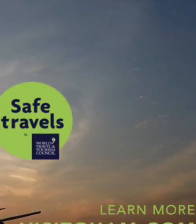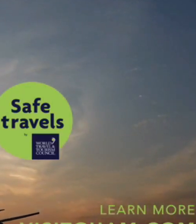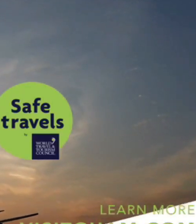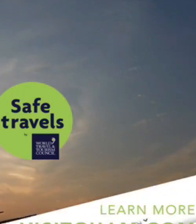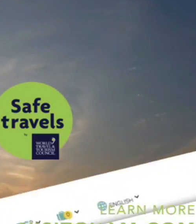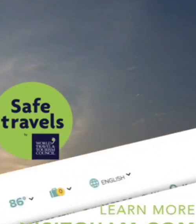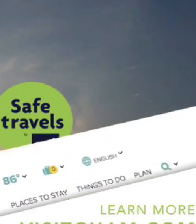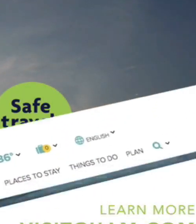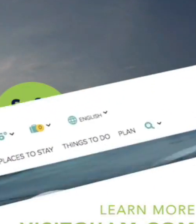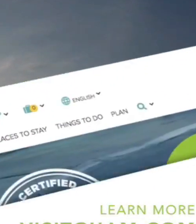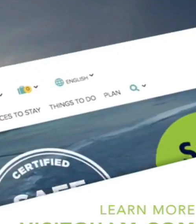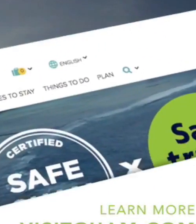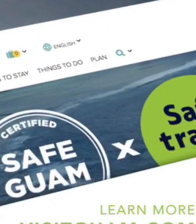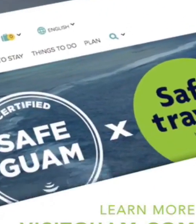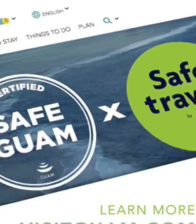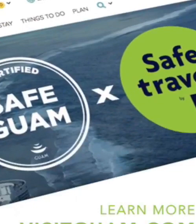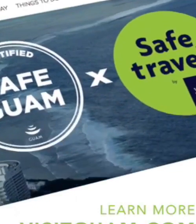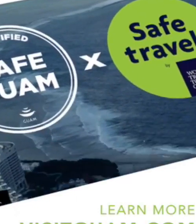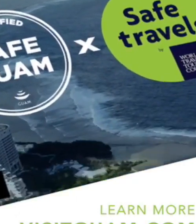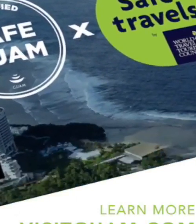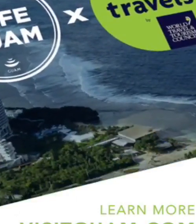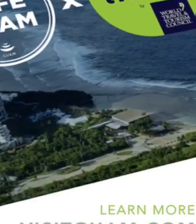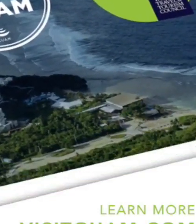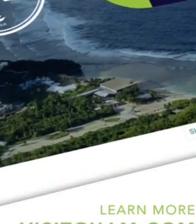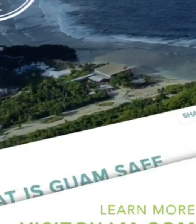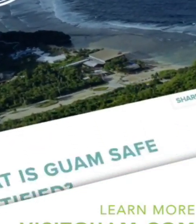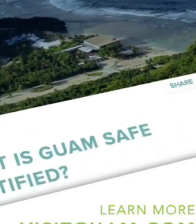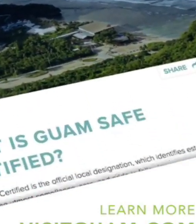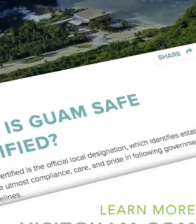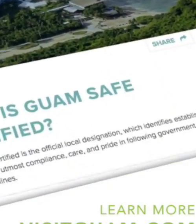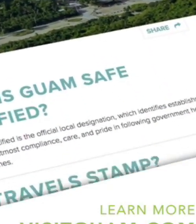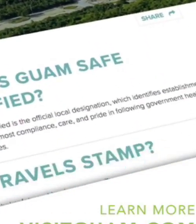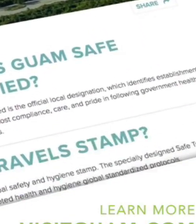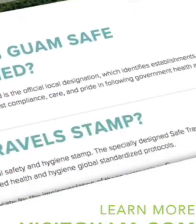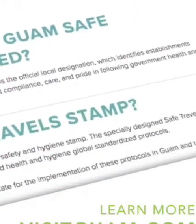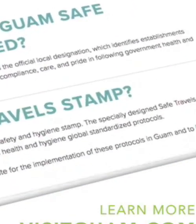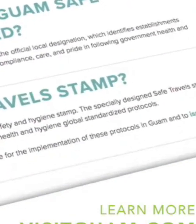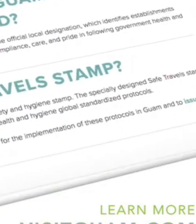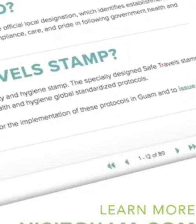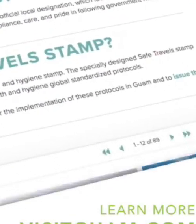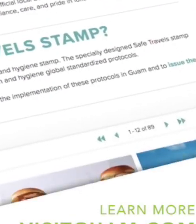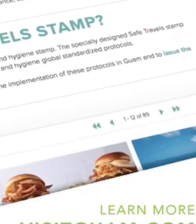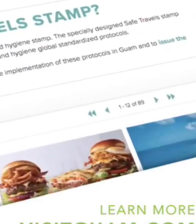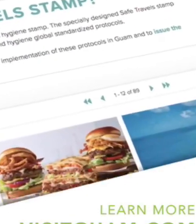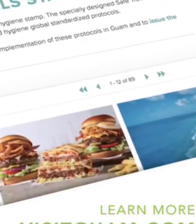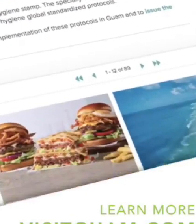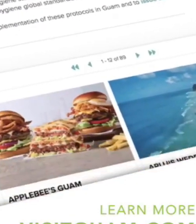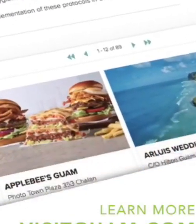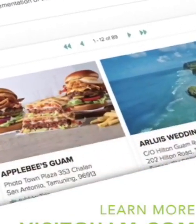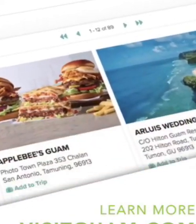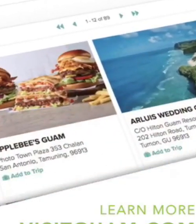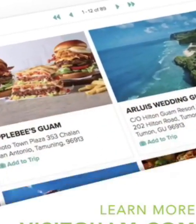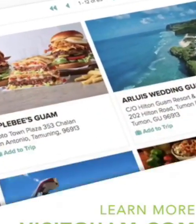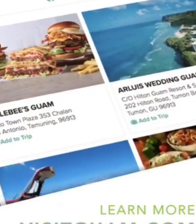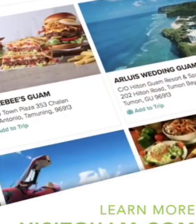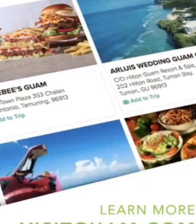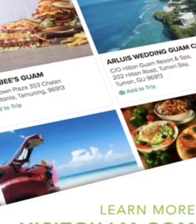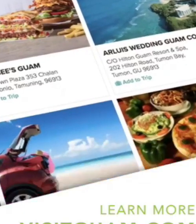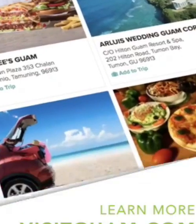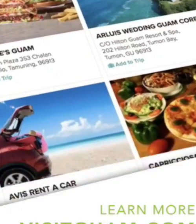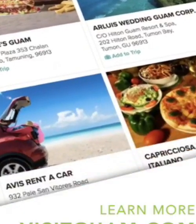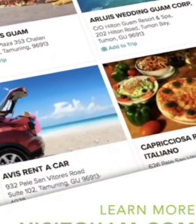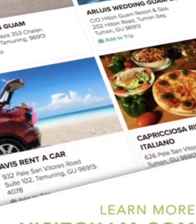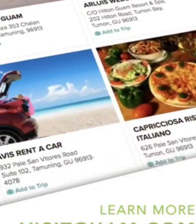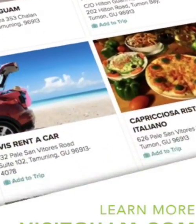.com to see how your business can receive the designation, what businesses in our community are Guam Safe Certified and have the WTTC Safe